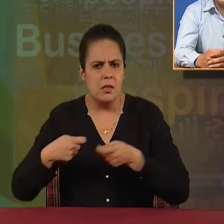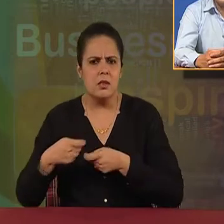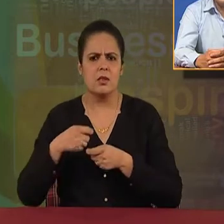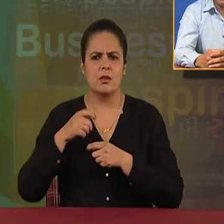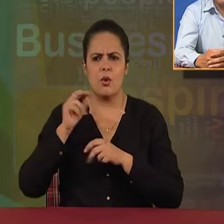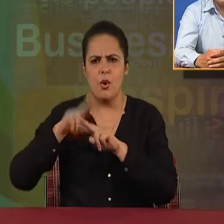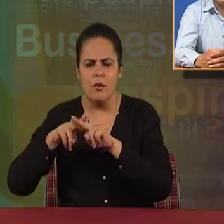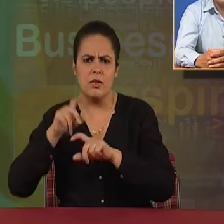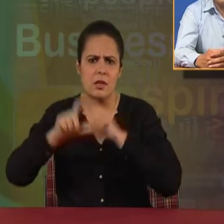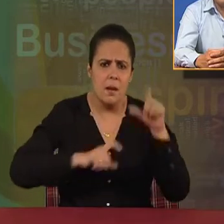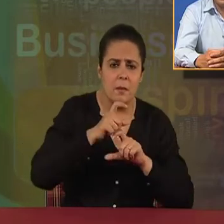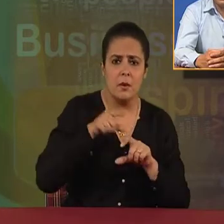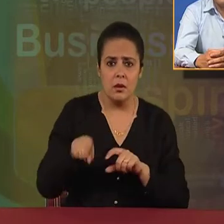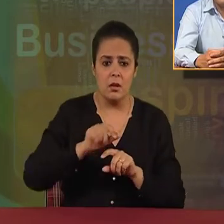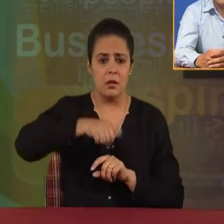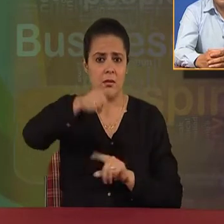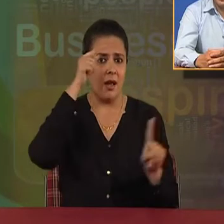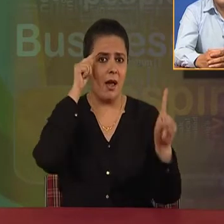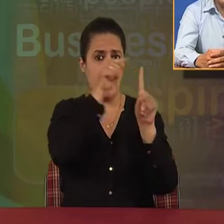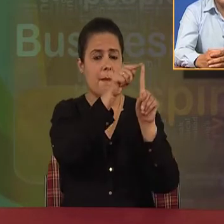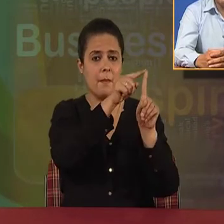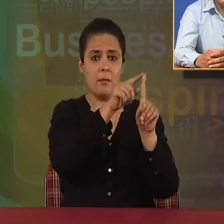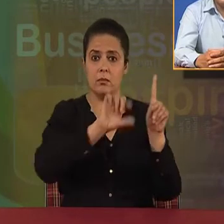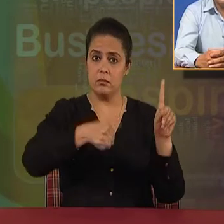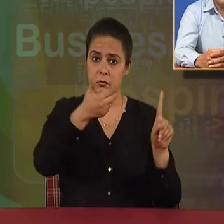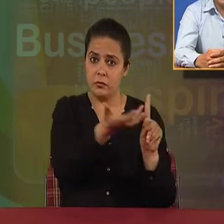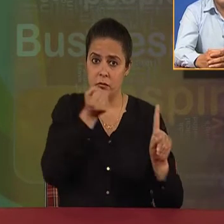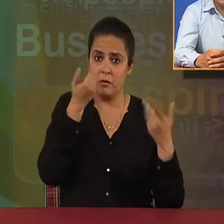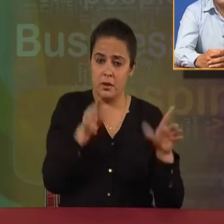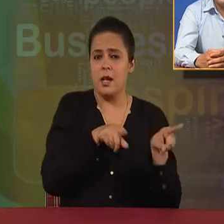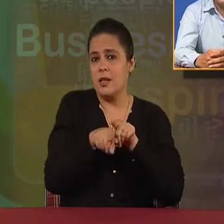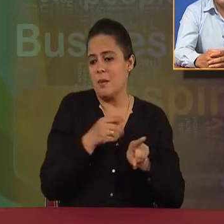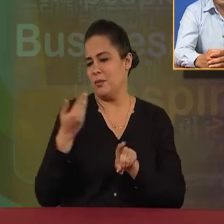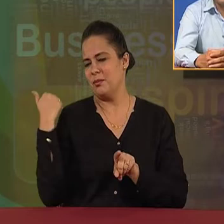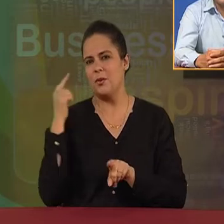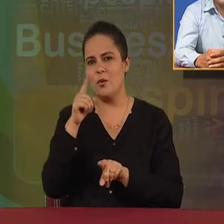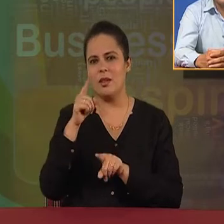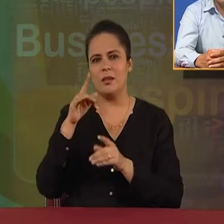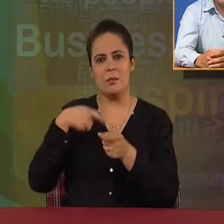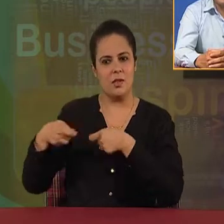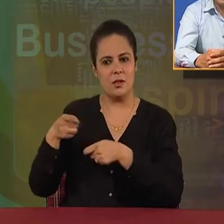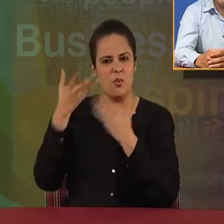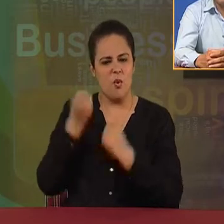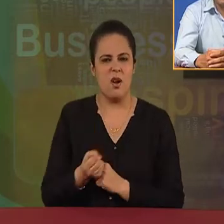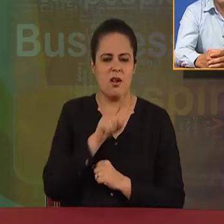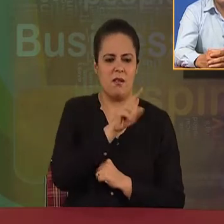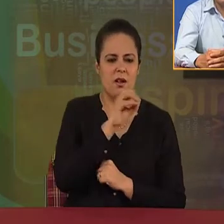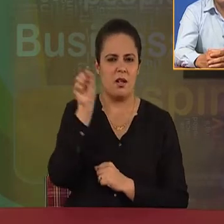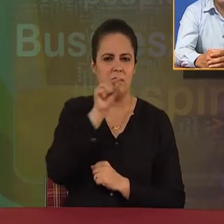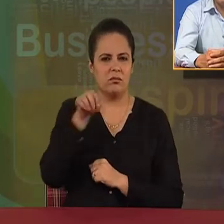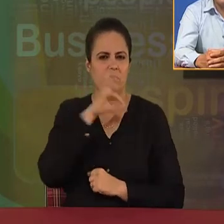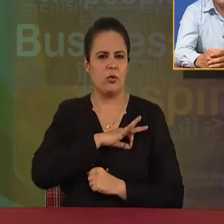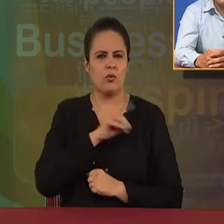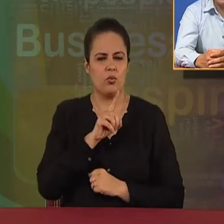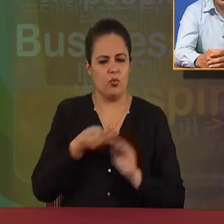organizations are achieving their targets. As I took the example earlier, if the organization would like to increase its profits from 100%